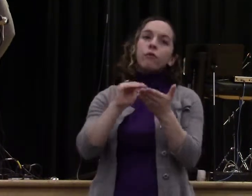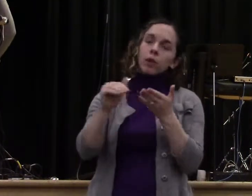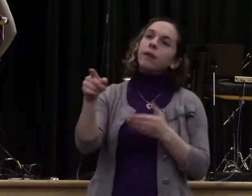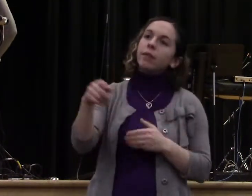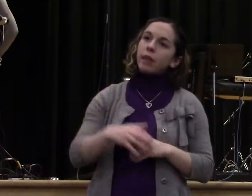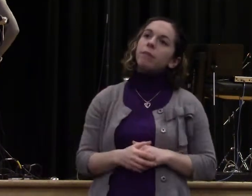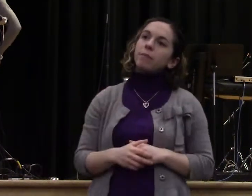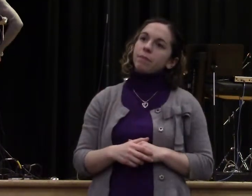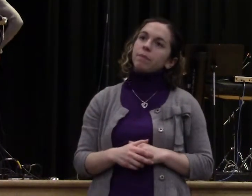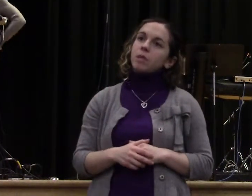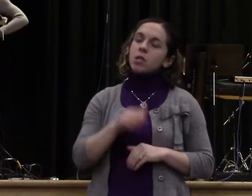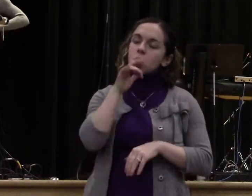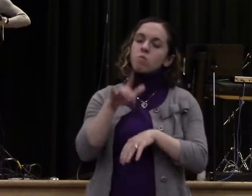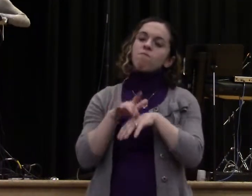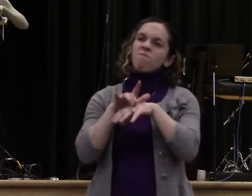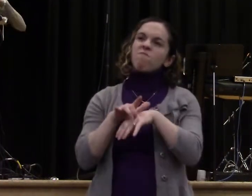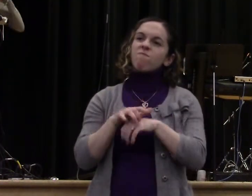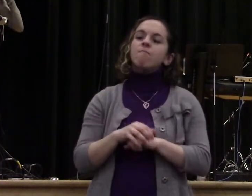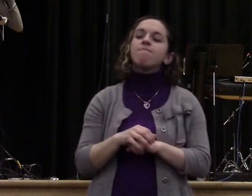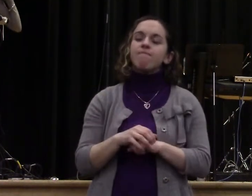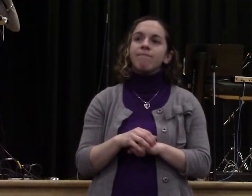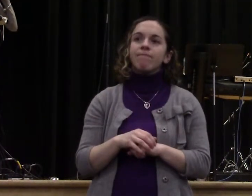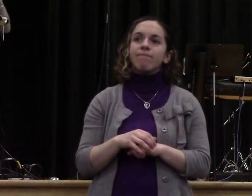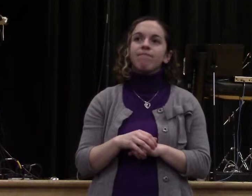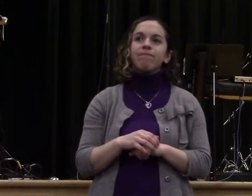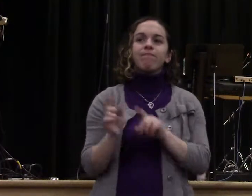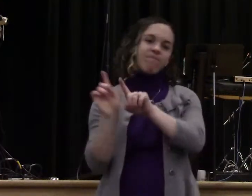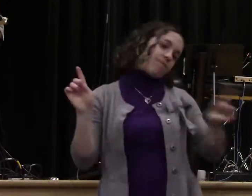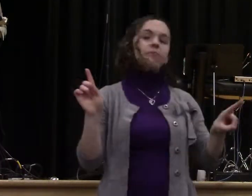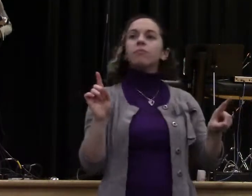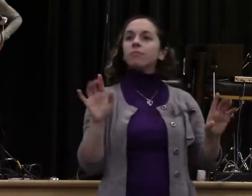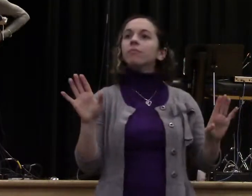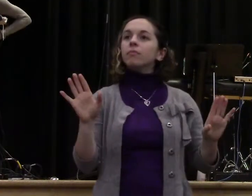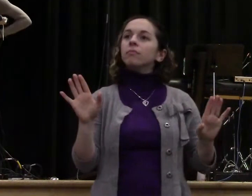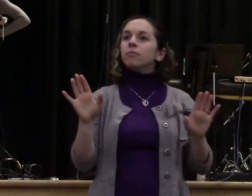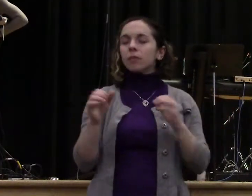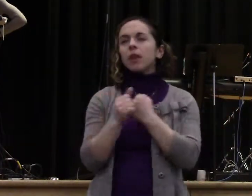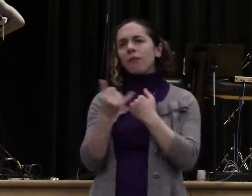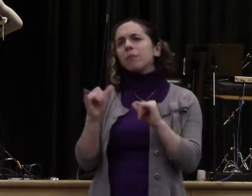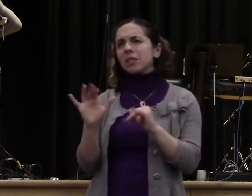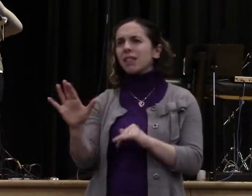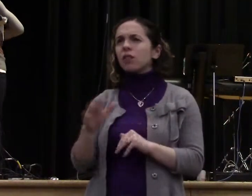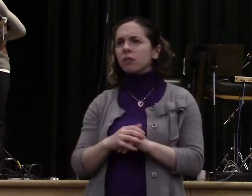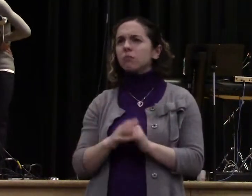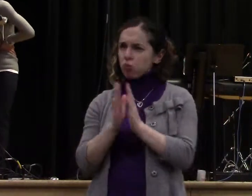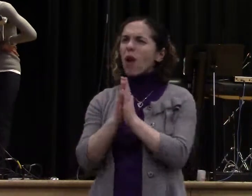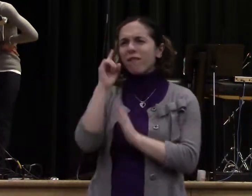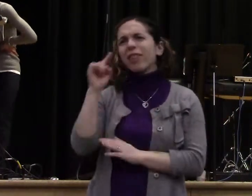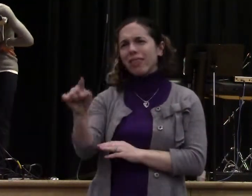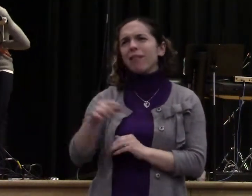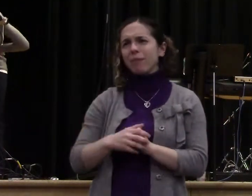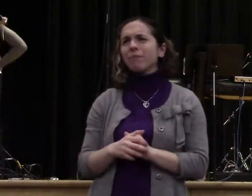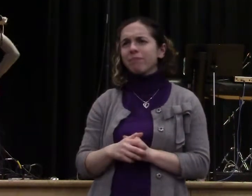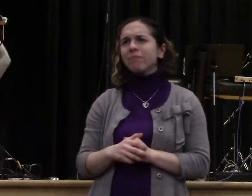demand today. Now, this is also something good. Do something for someone that has made your life messy, that is